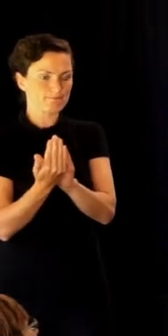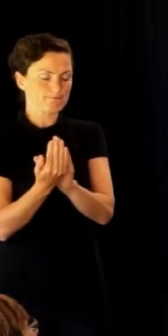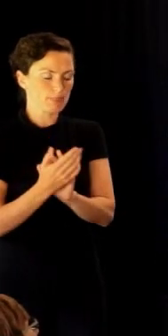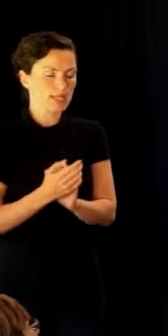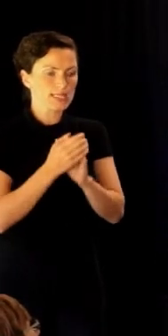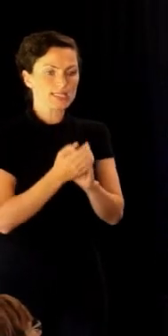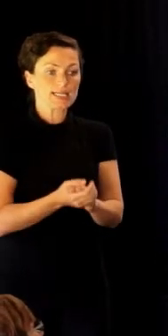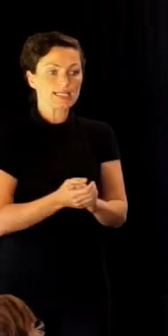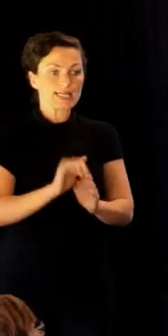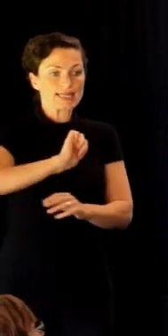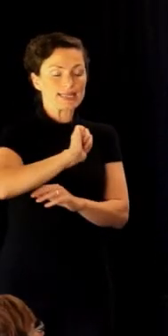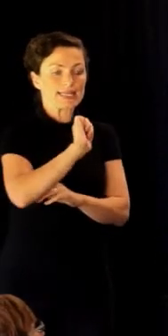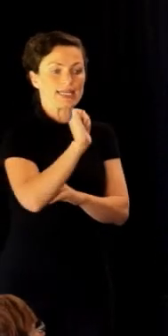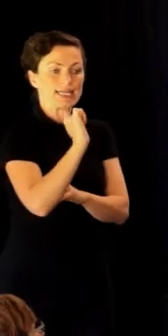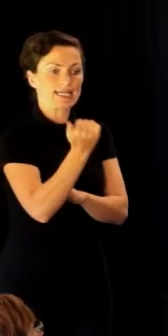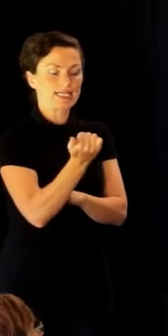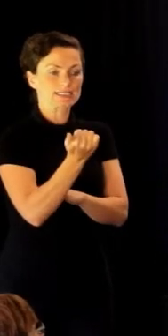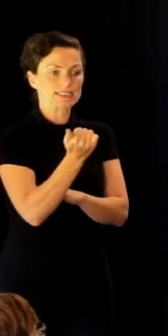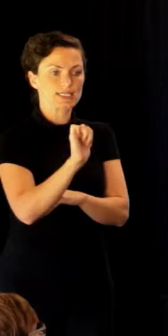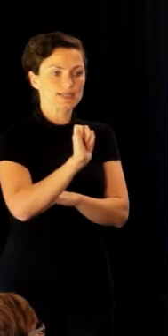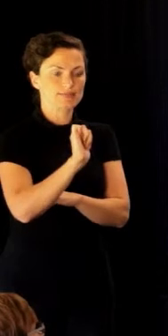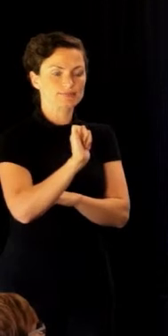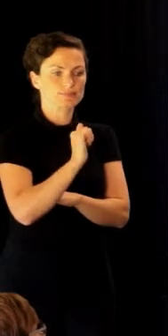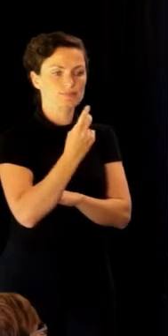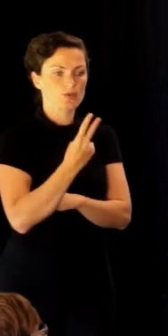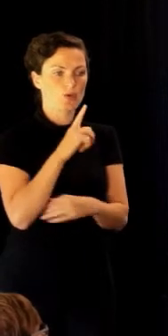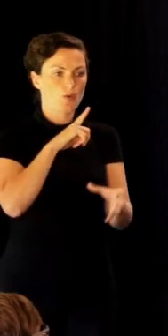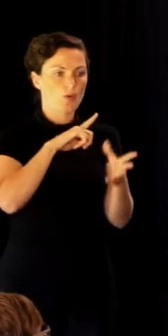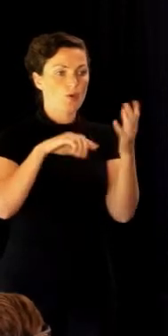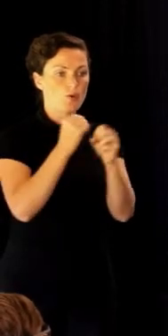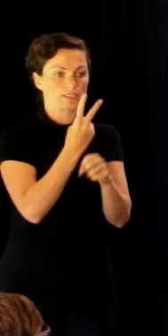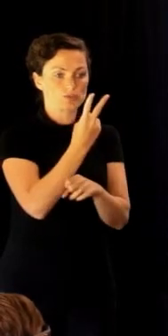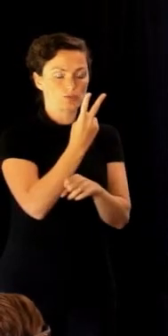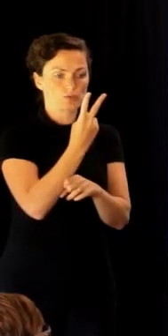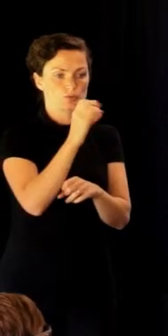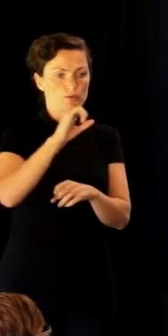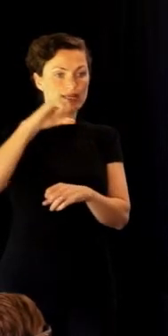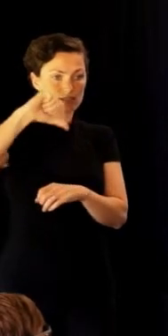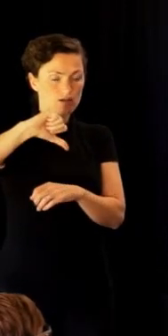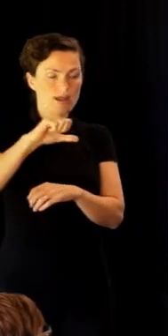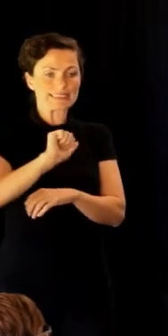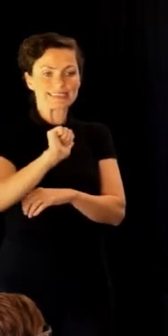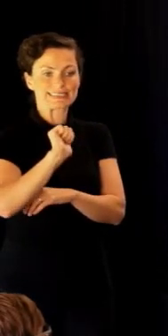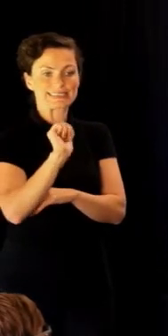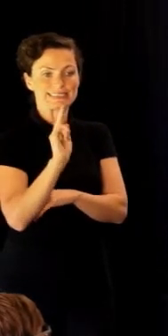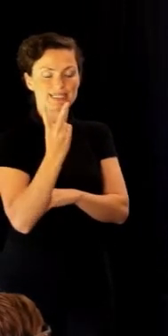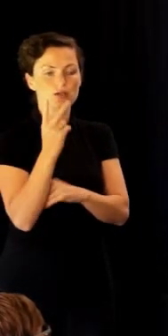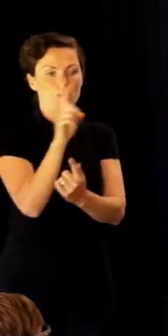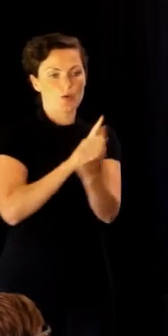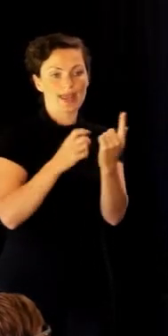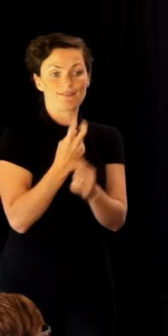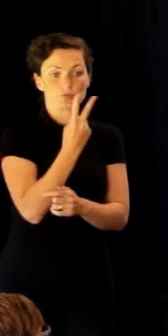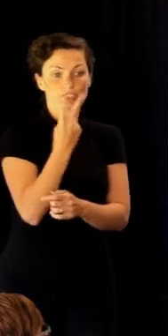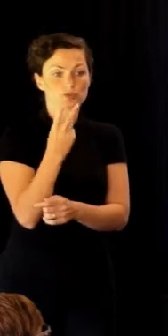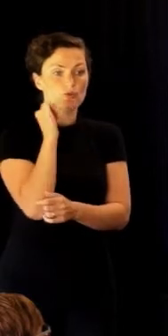The second hui that was held in August 2009, and that was attended by 22 members within our Māori